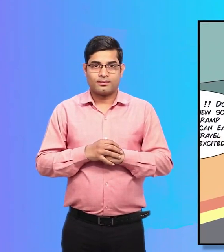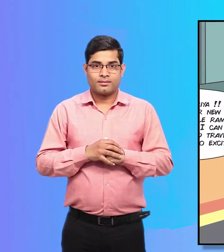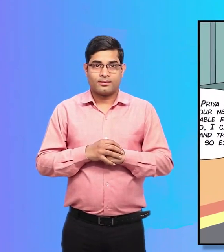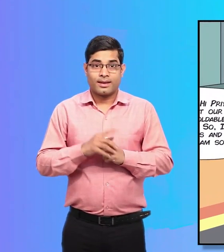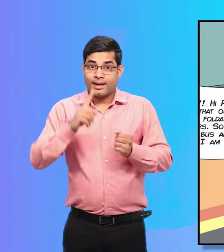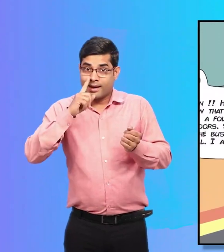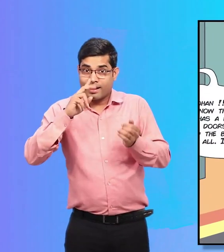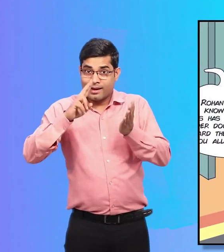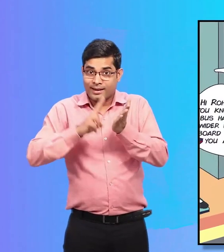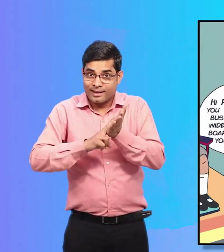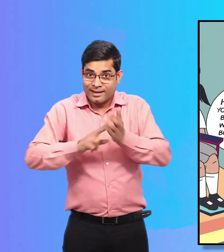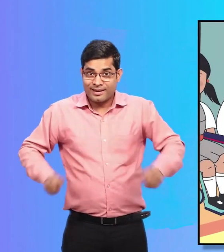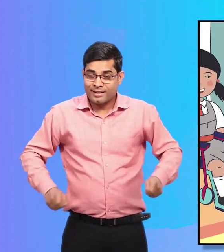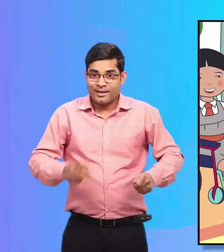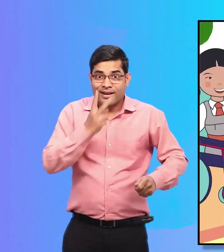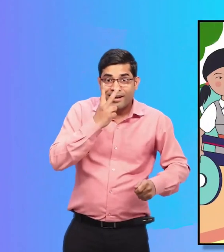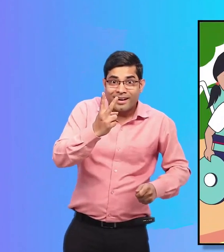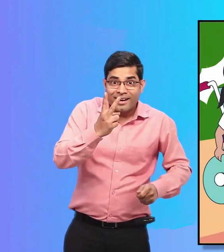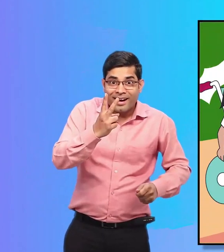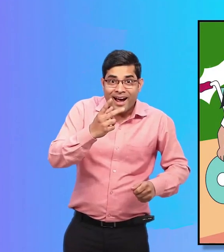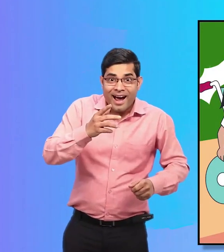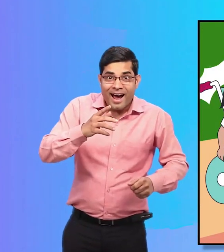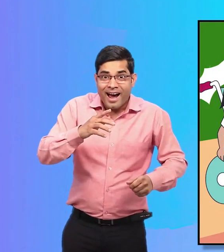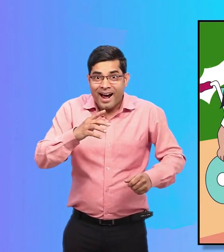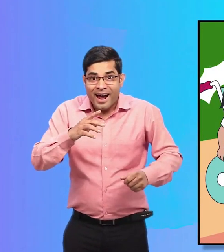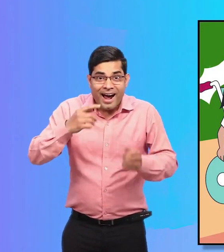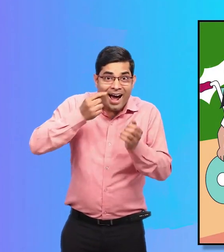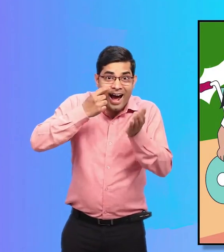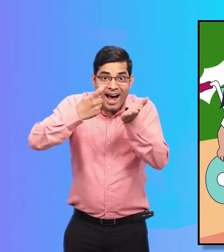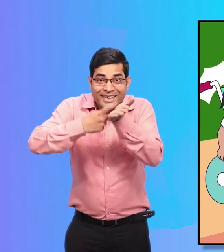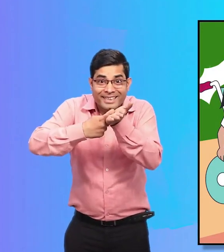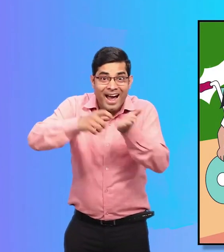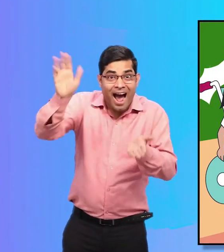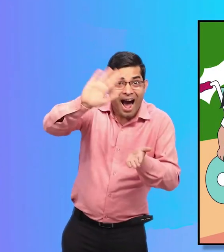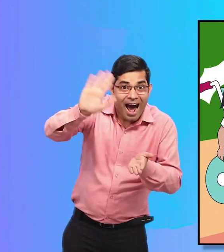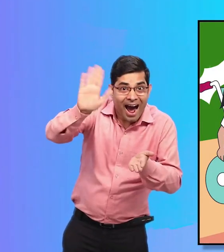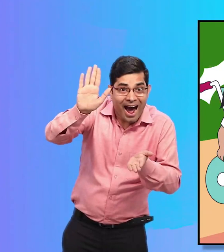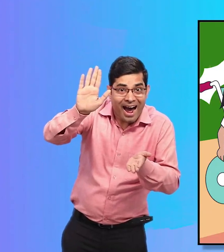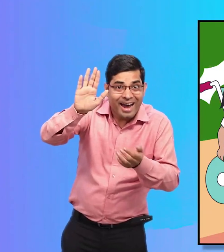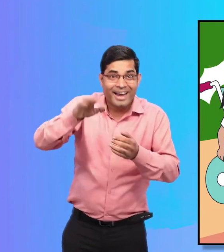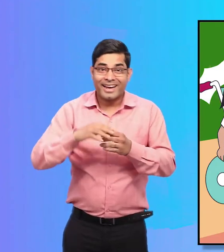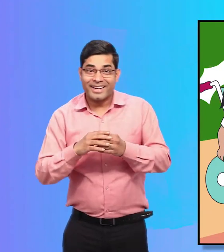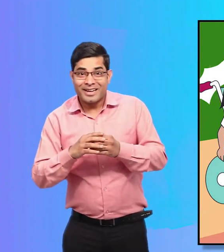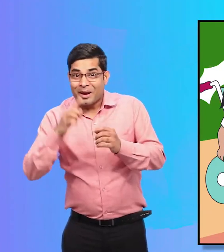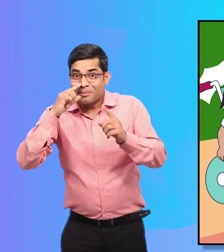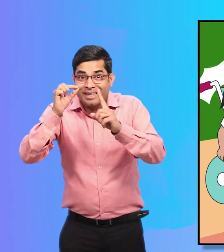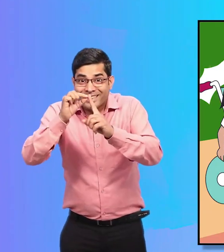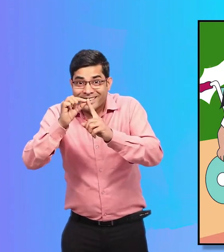Neeti sees them and greets aloud. Hi Rohan. Hi Priya.